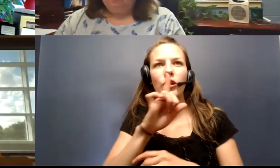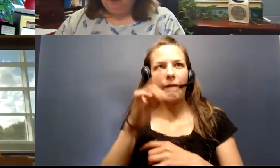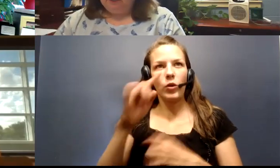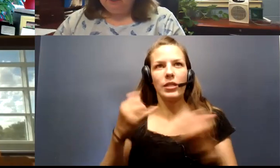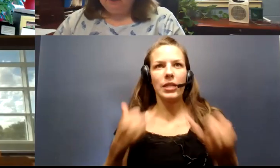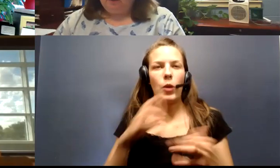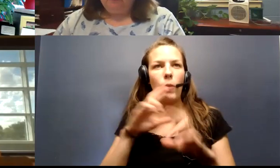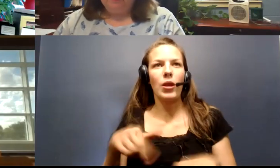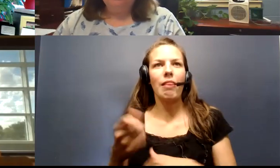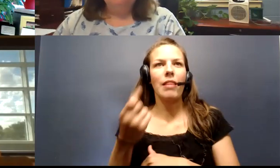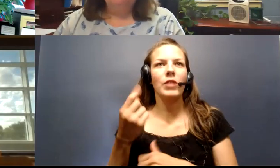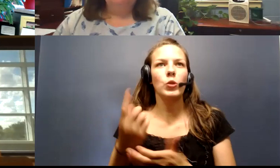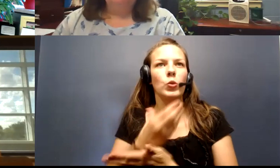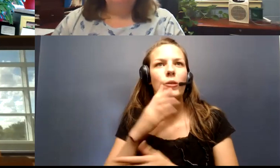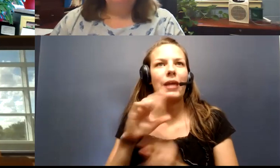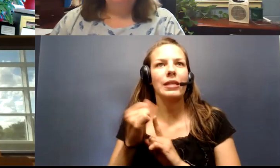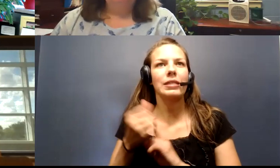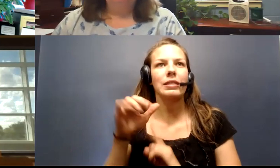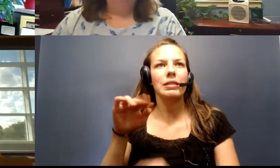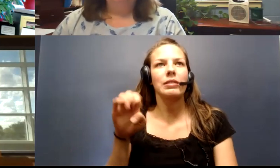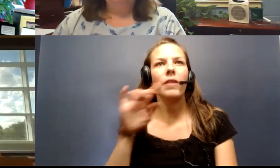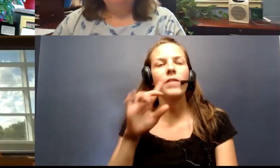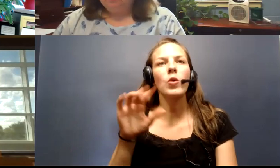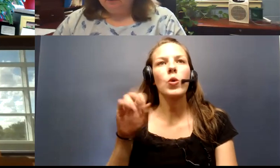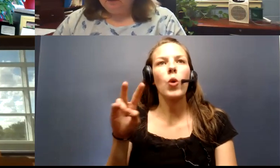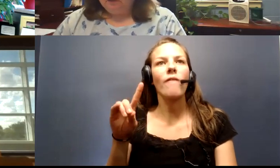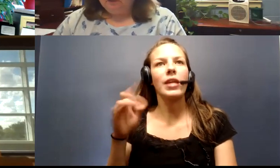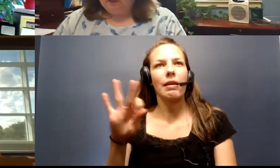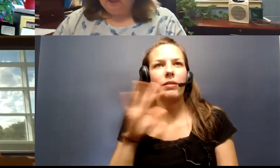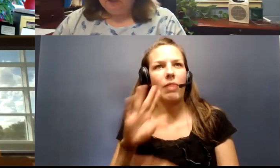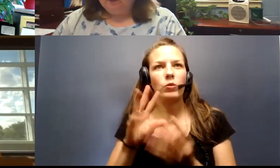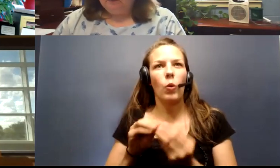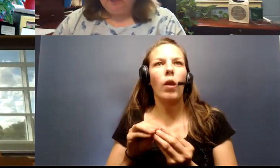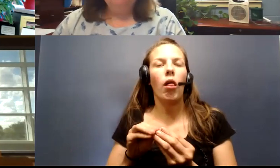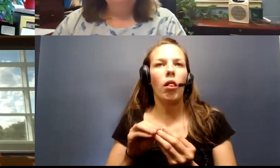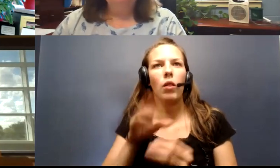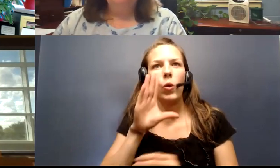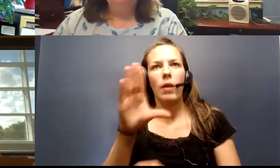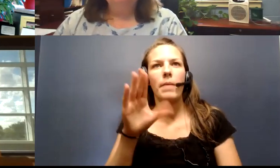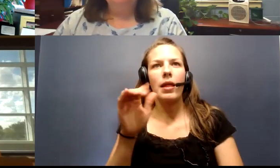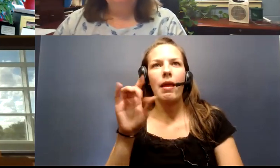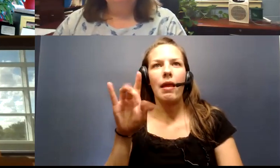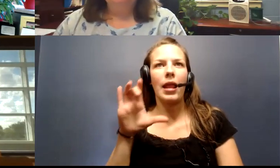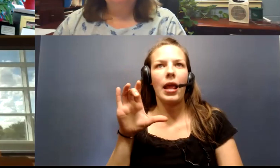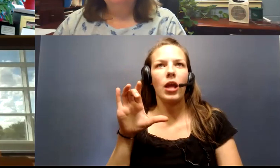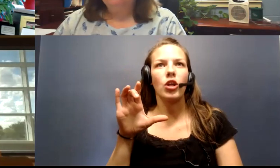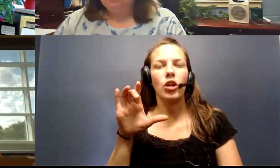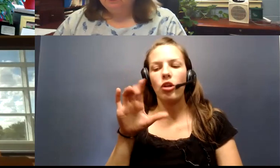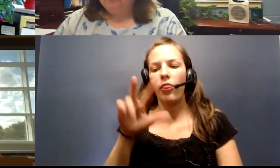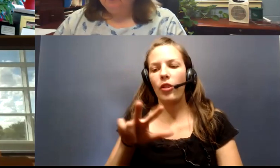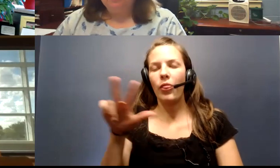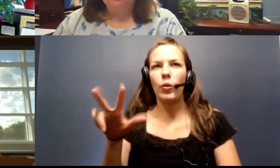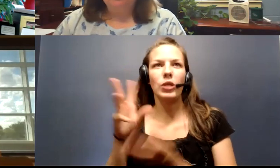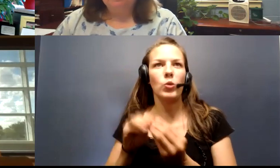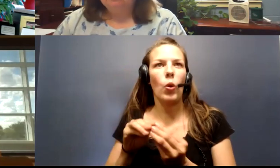11 new cases of COVID-19, and that brings our total to 833 total